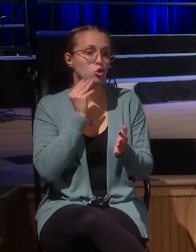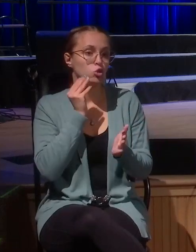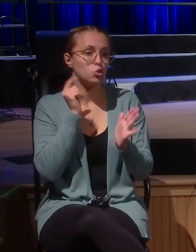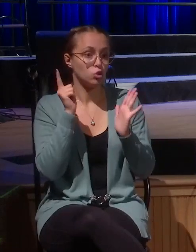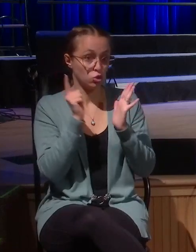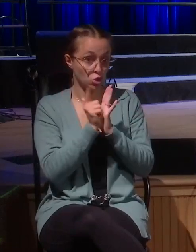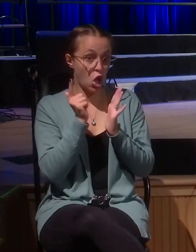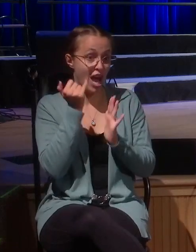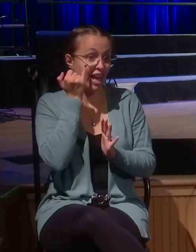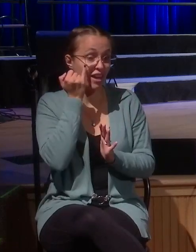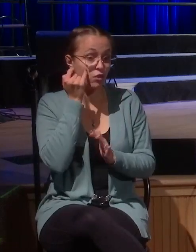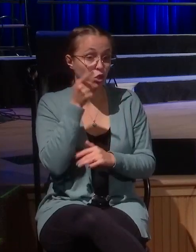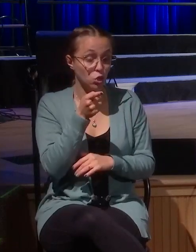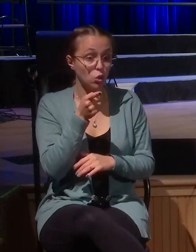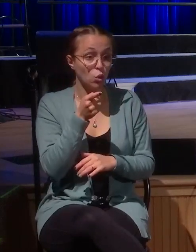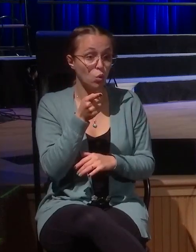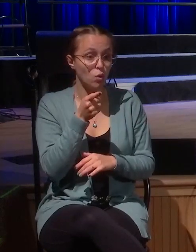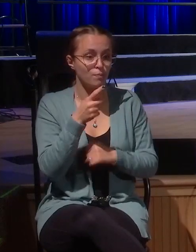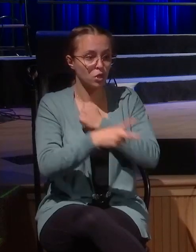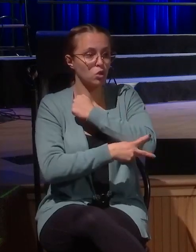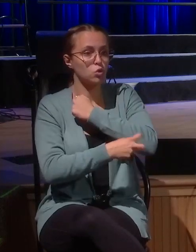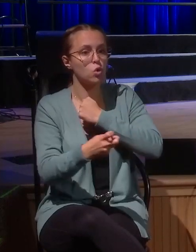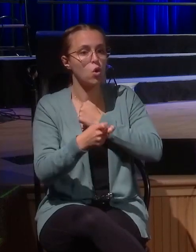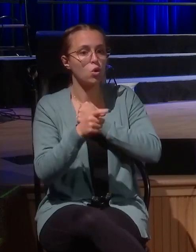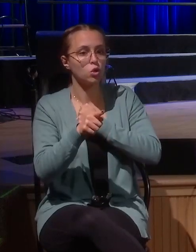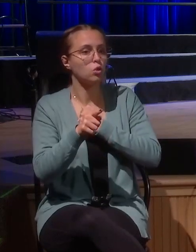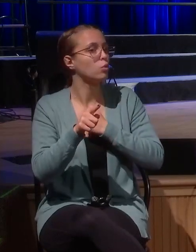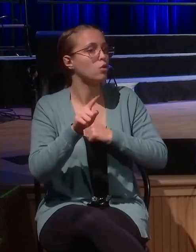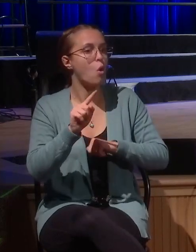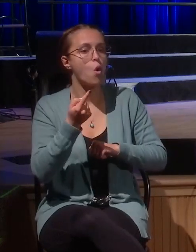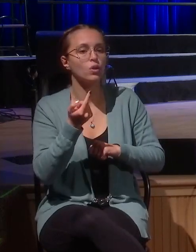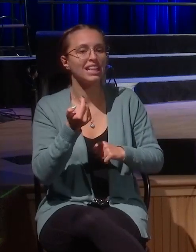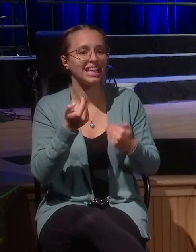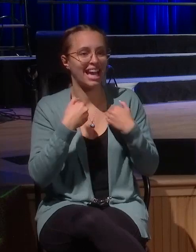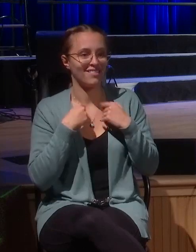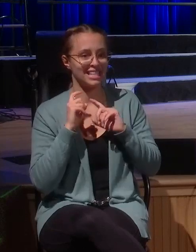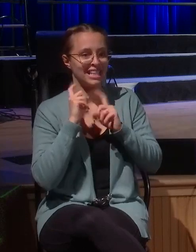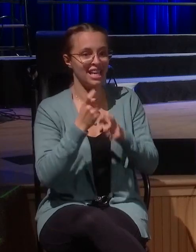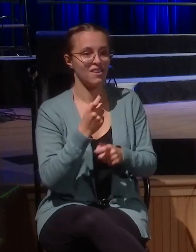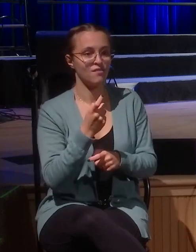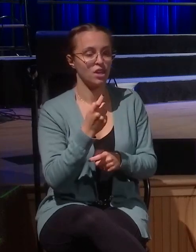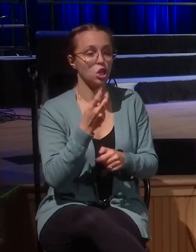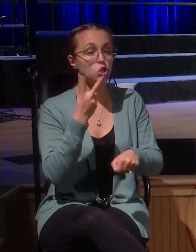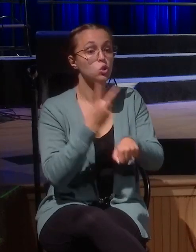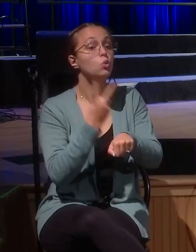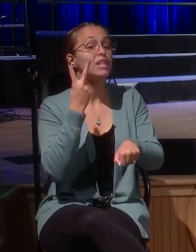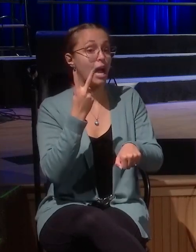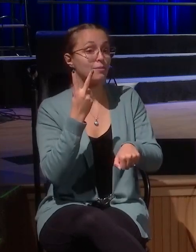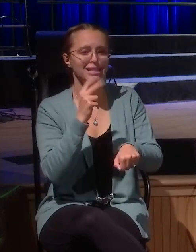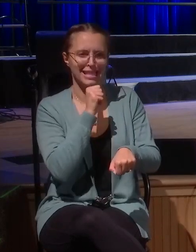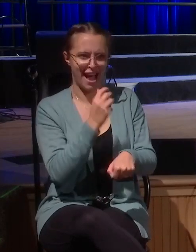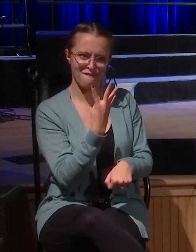you had to commit in order to have to pay four times back what you owed? Much more heinous crimes than thievery.